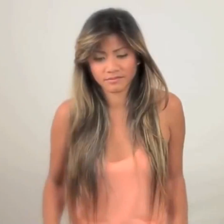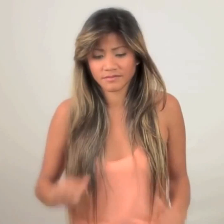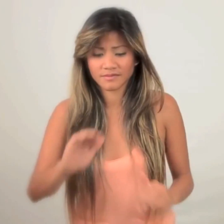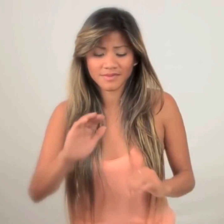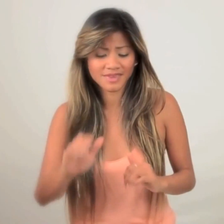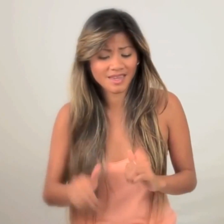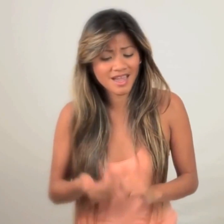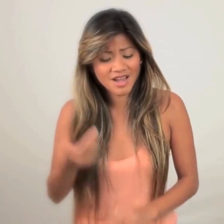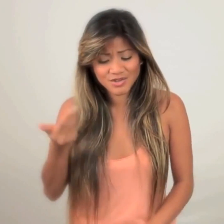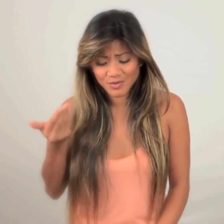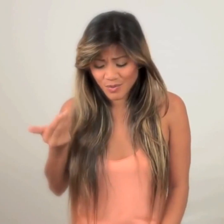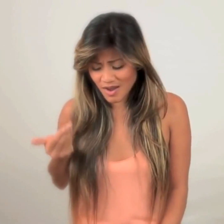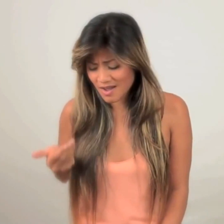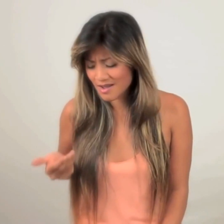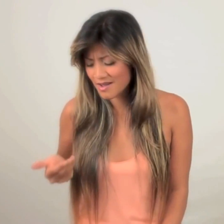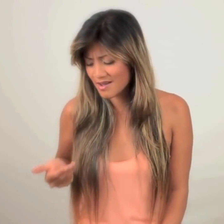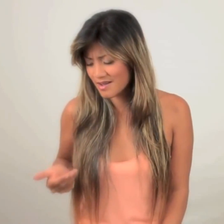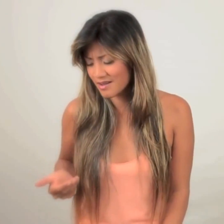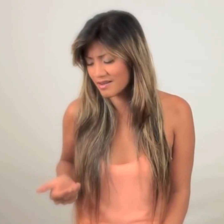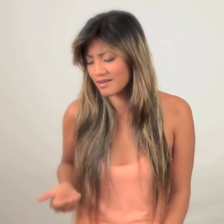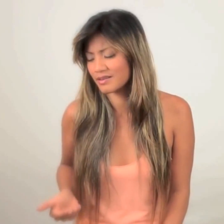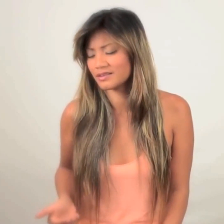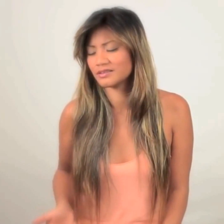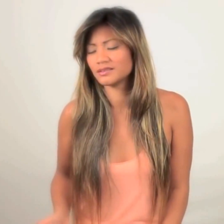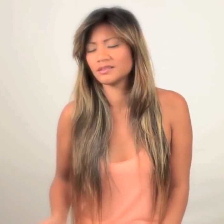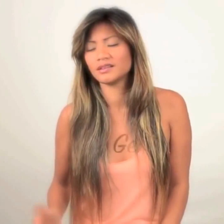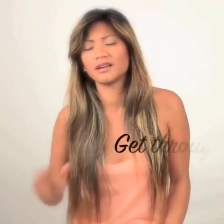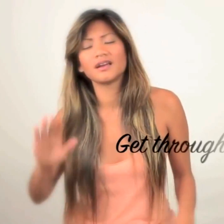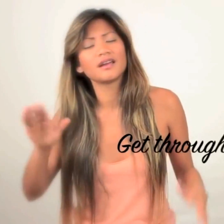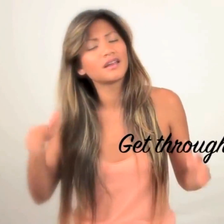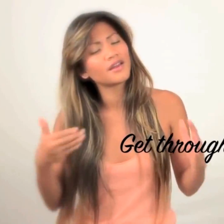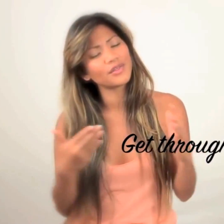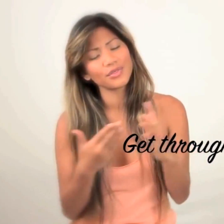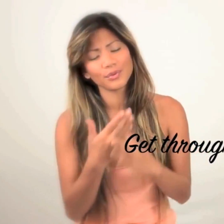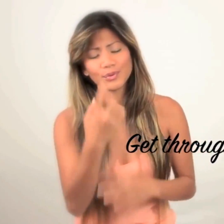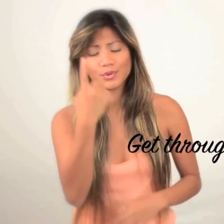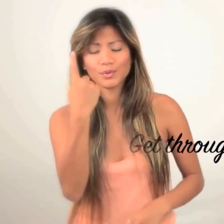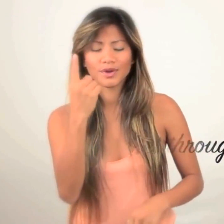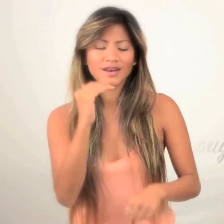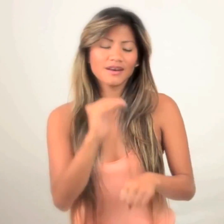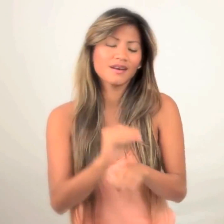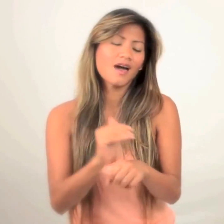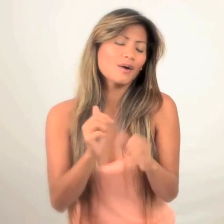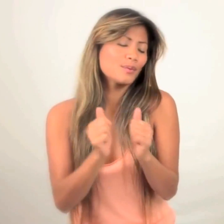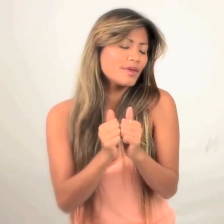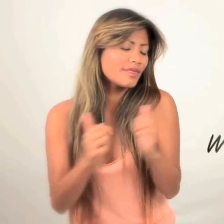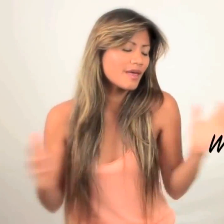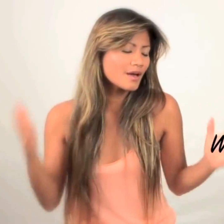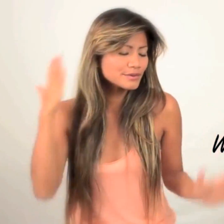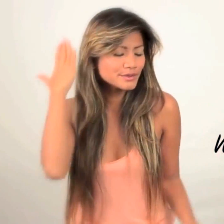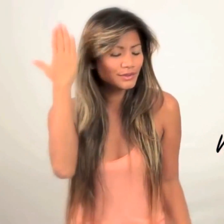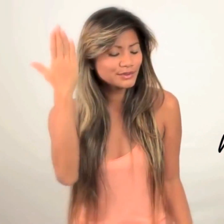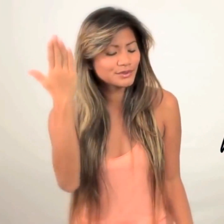How do I get through a night without you?